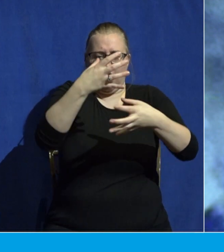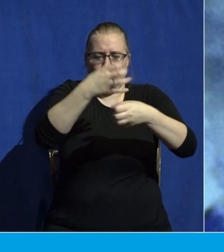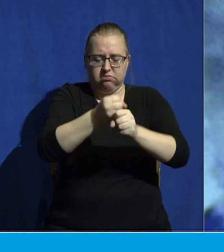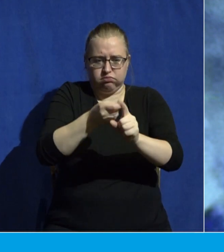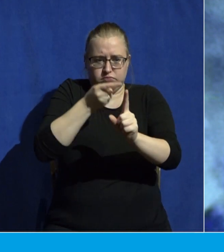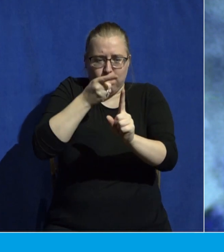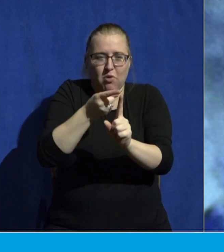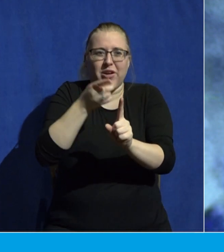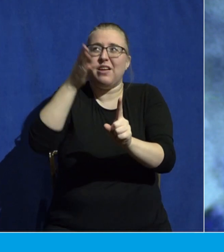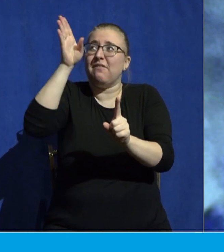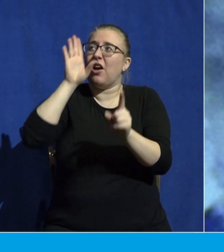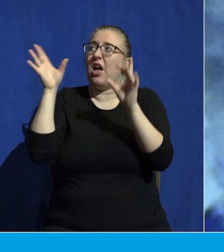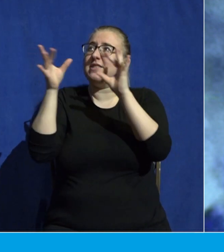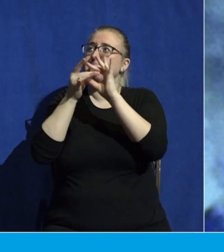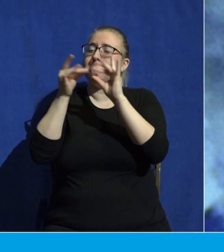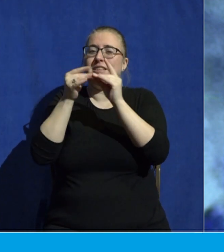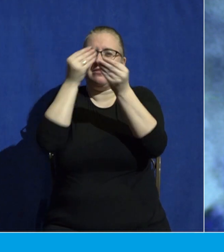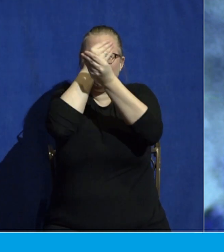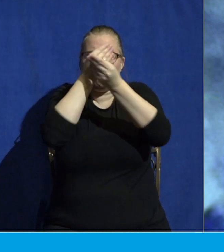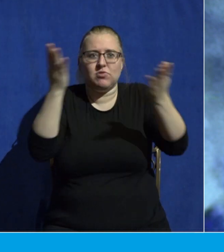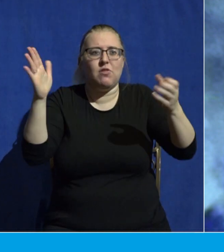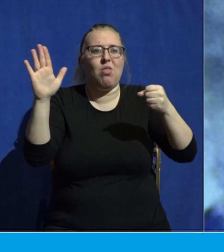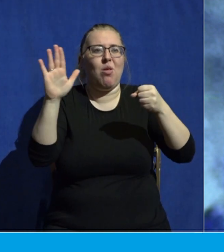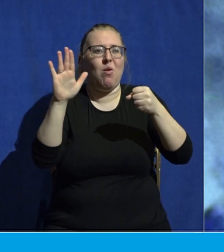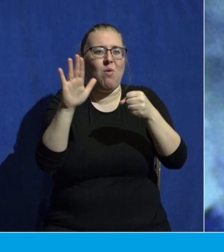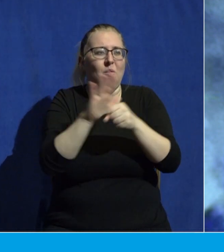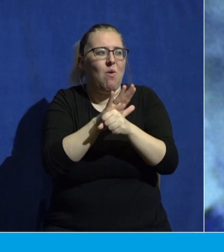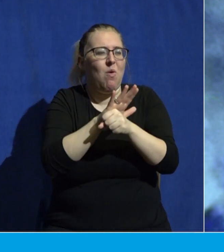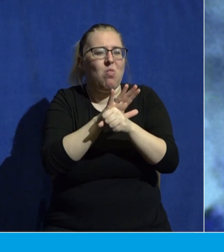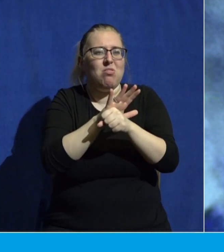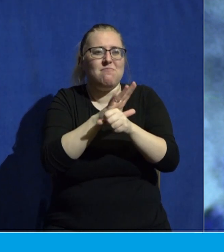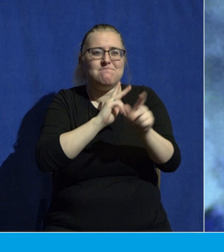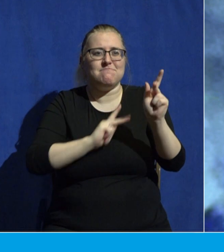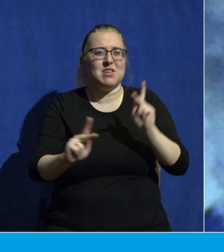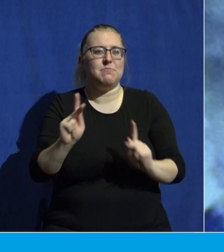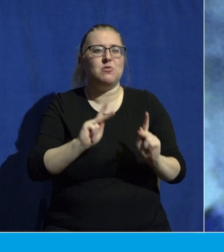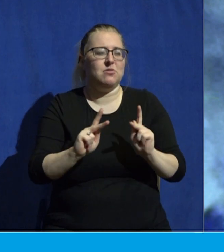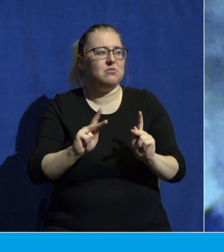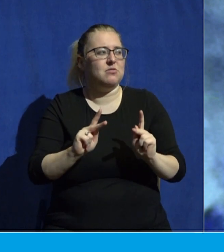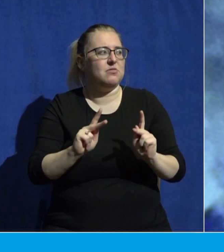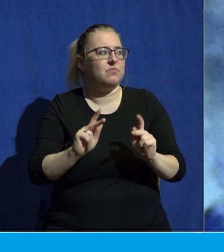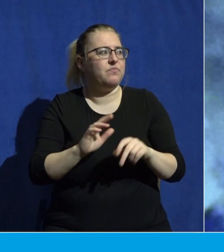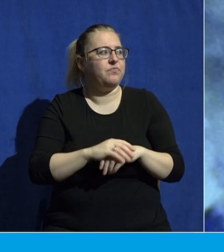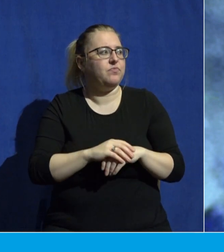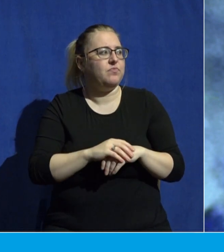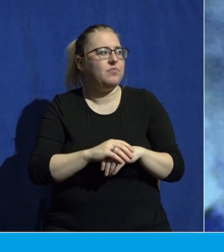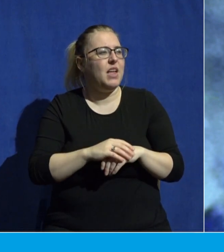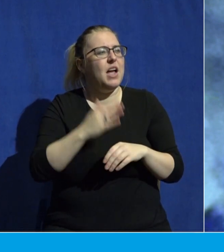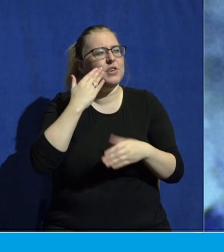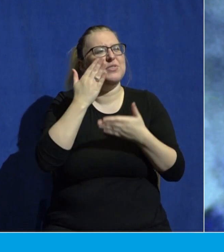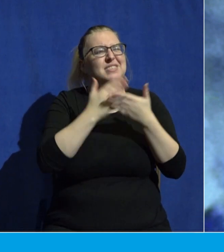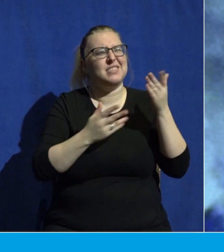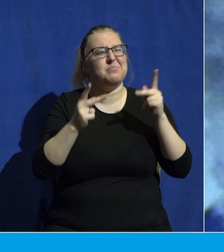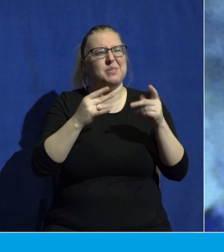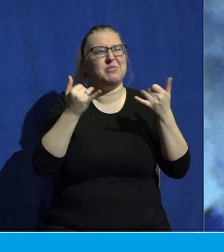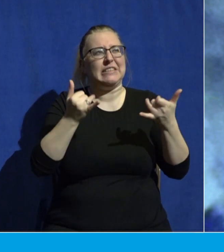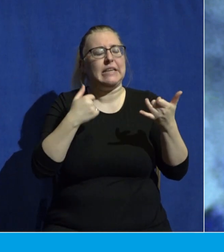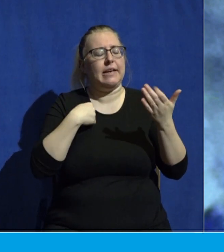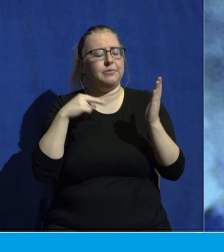all of the human race. Now, I know some of you hear that we're going to be looking at John chapter 3, verse 16 today, and you think, you know what? I've